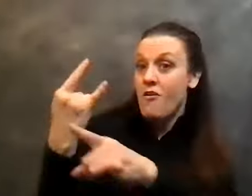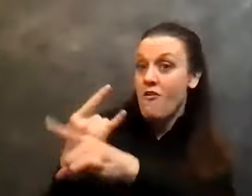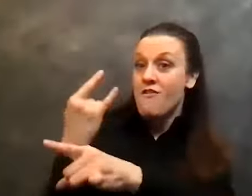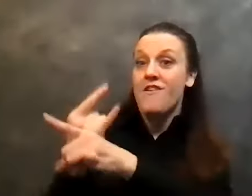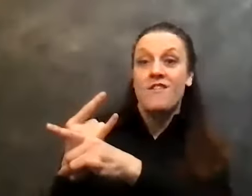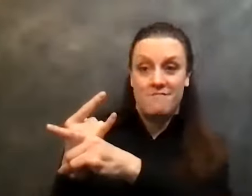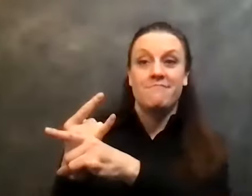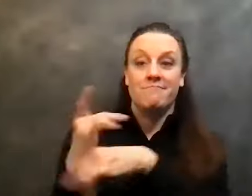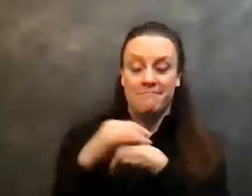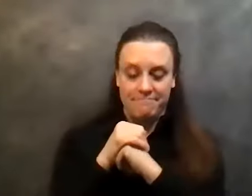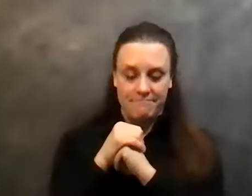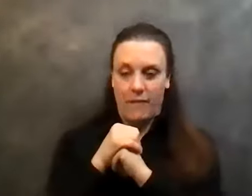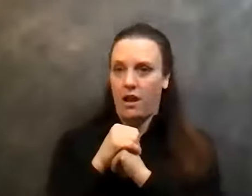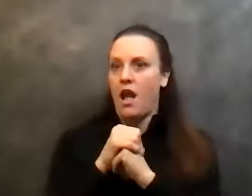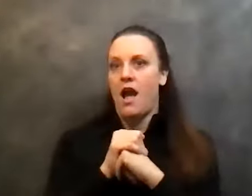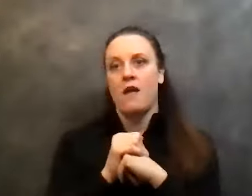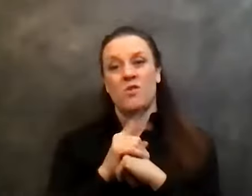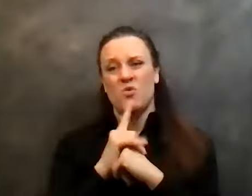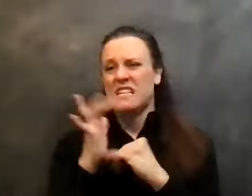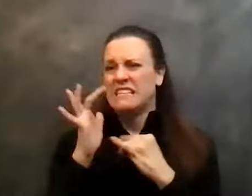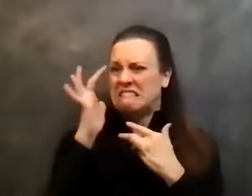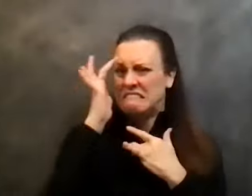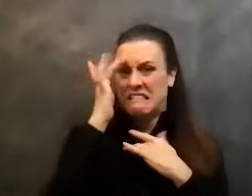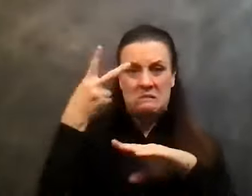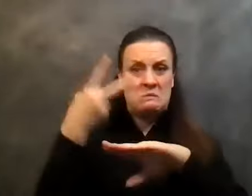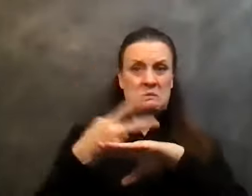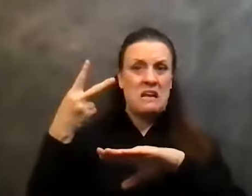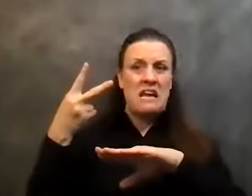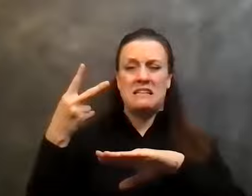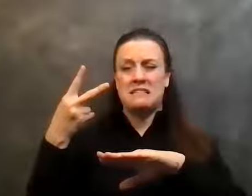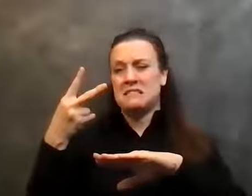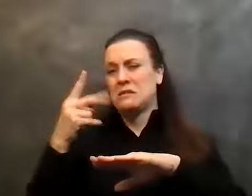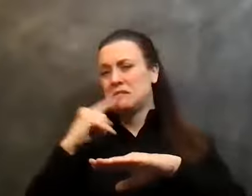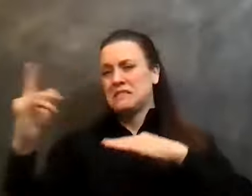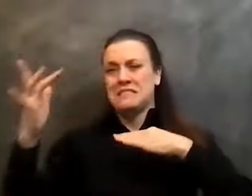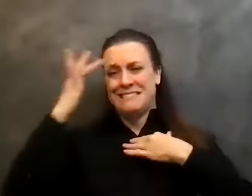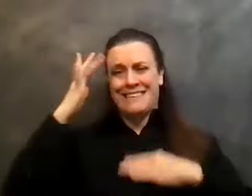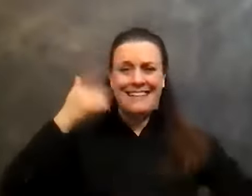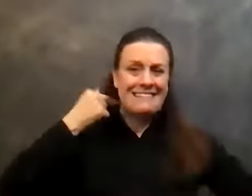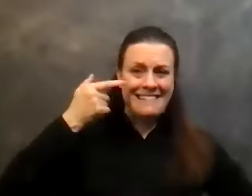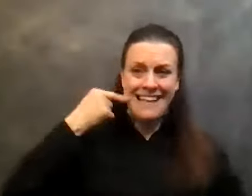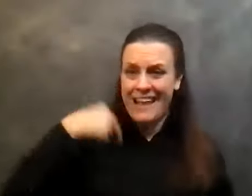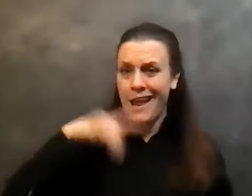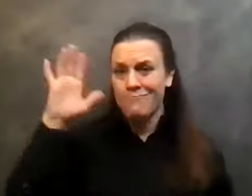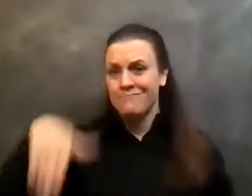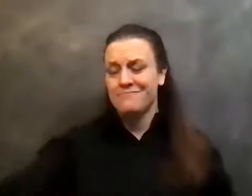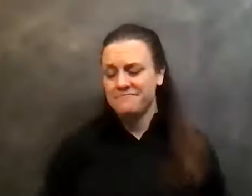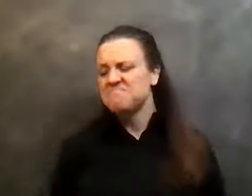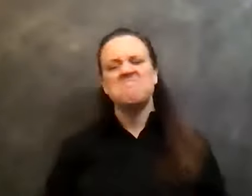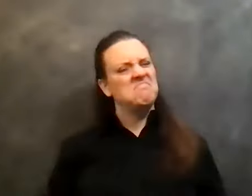I'm really sick for two days. I'm really sick, but I'm thinking I'm going to do this